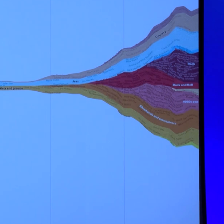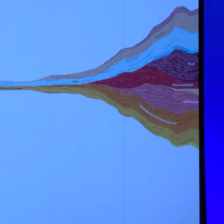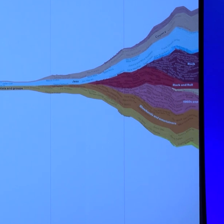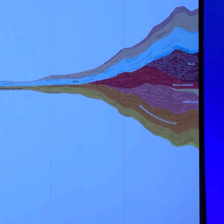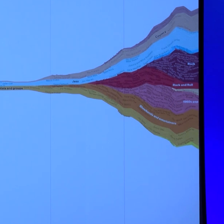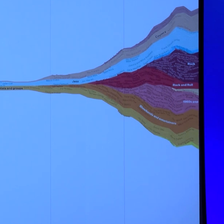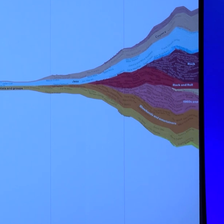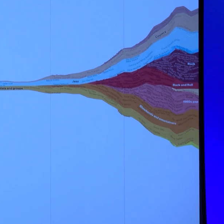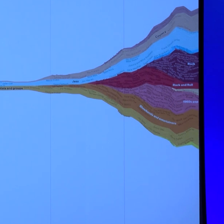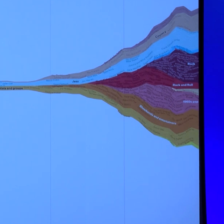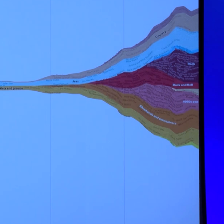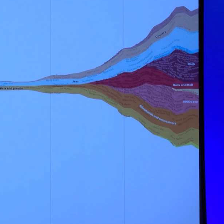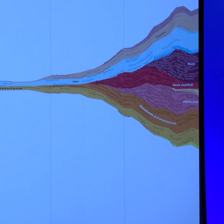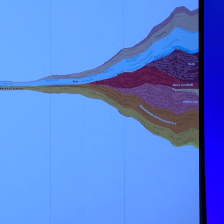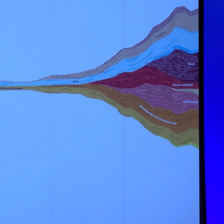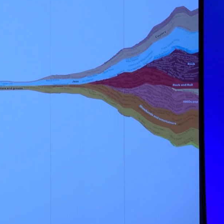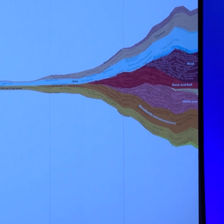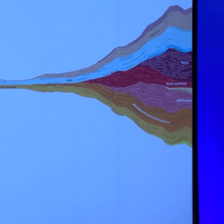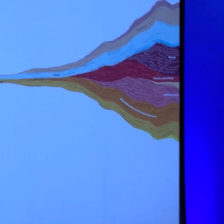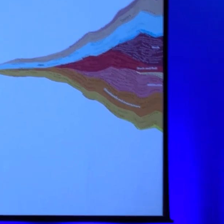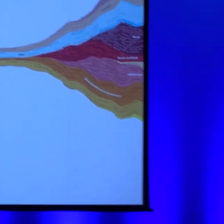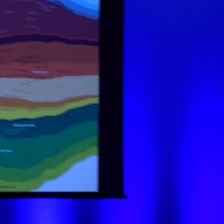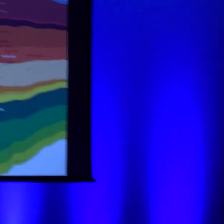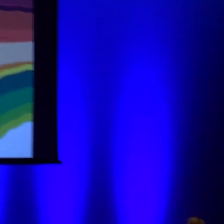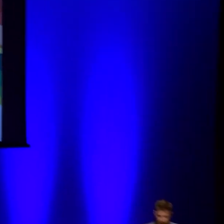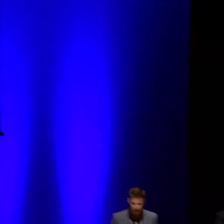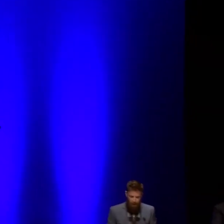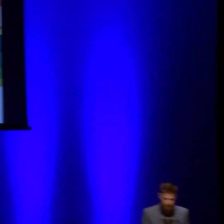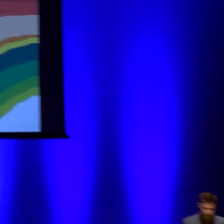This page goes from 1924 through to the late 1960s